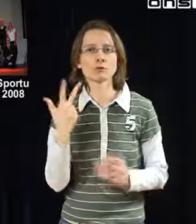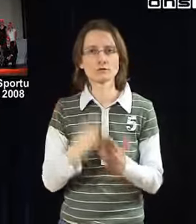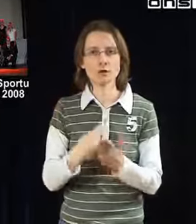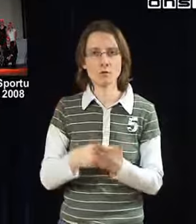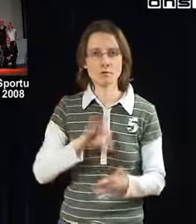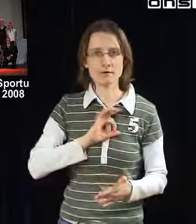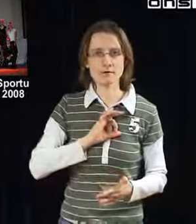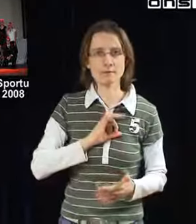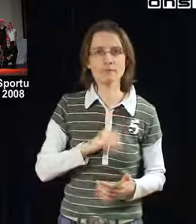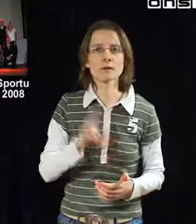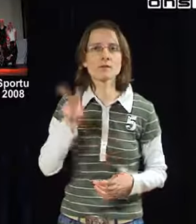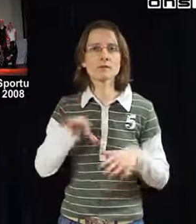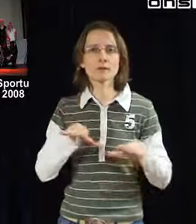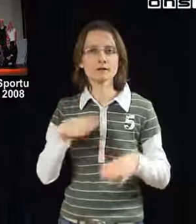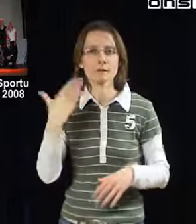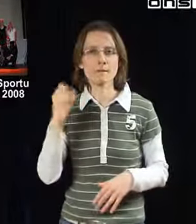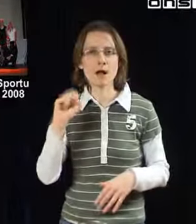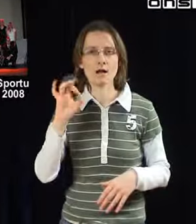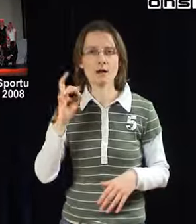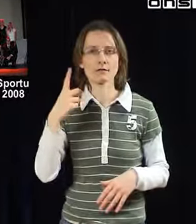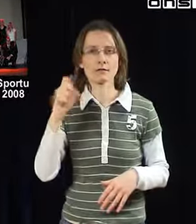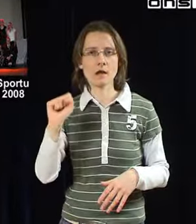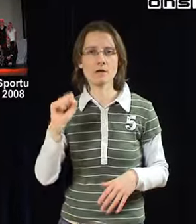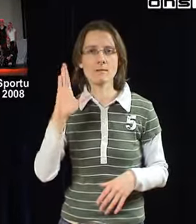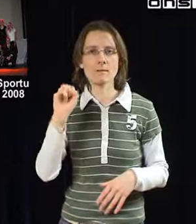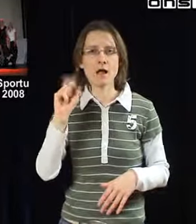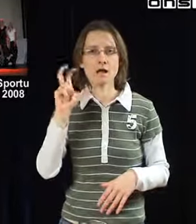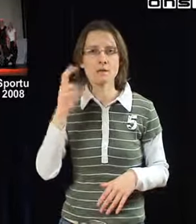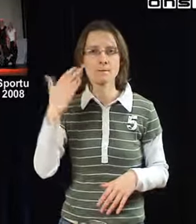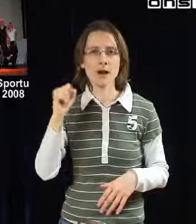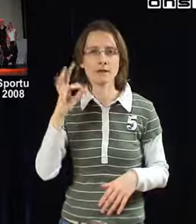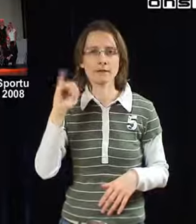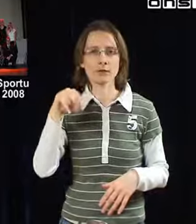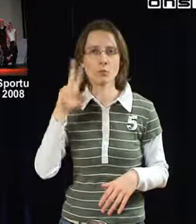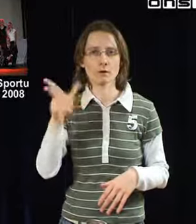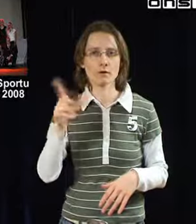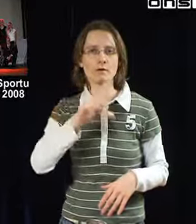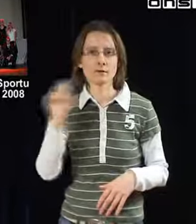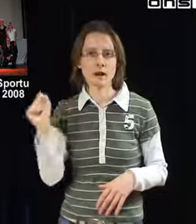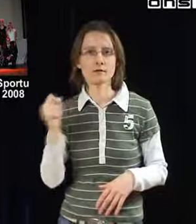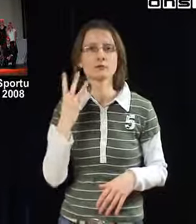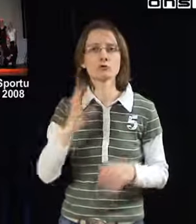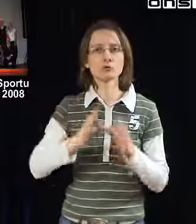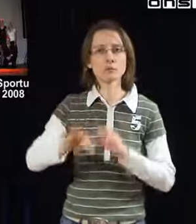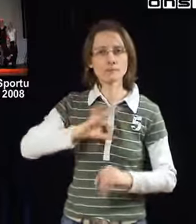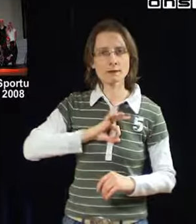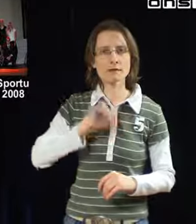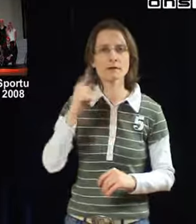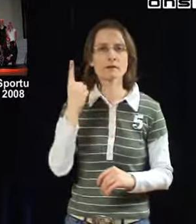Na-na-na-na-na-na-na-na, he's gonna start a fight Na-na-na-na-na-na-na, we're all gonna get a fight So